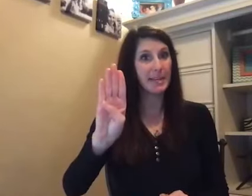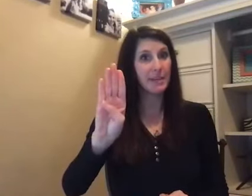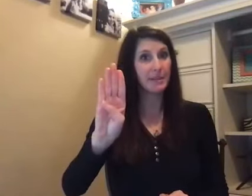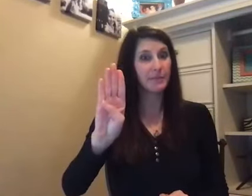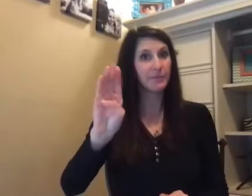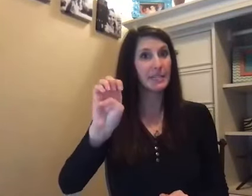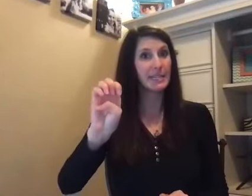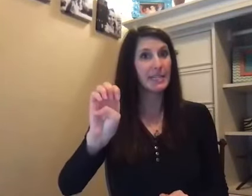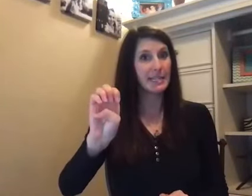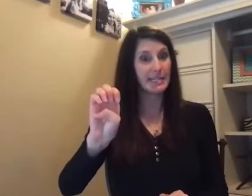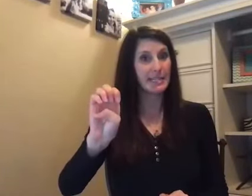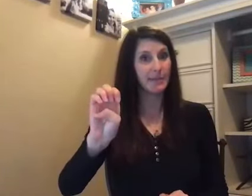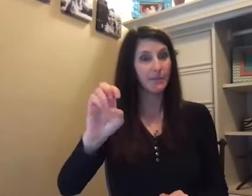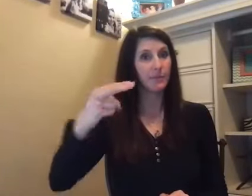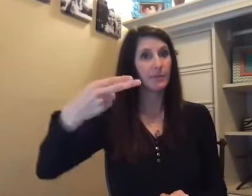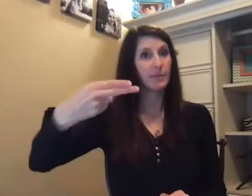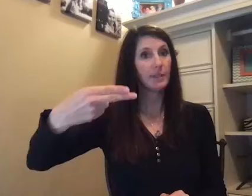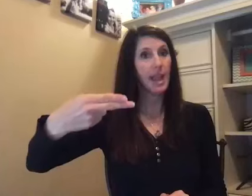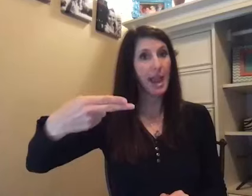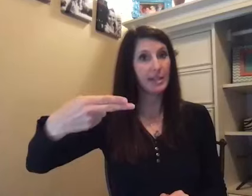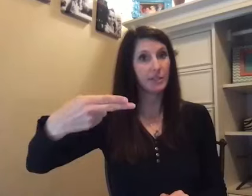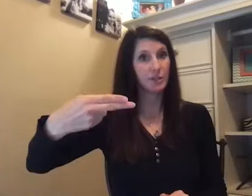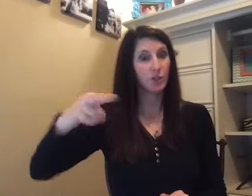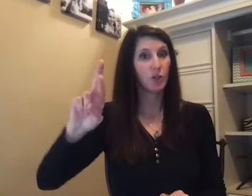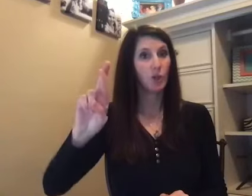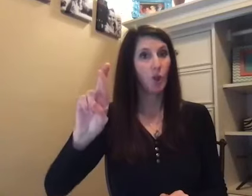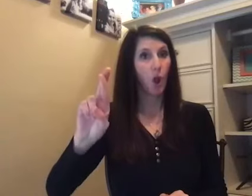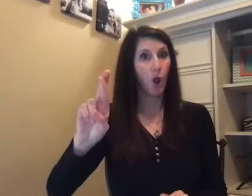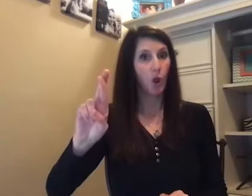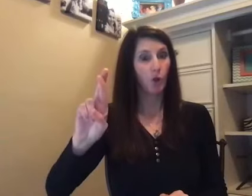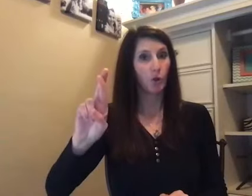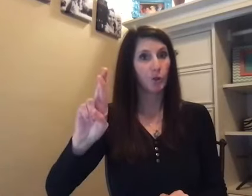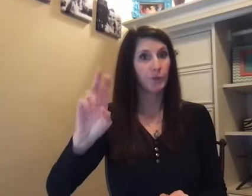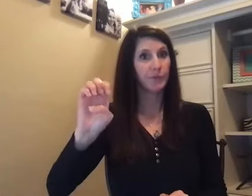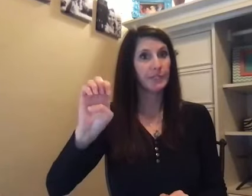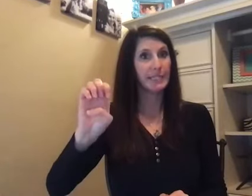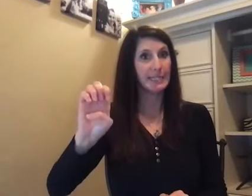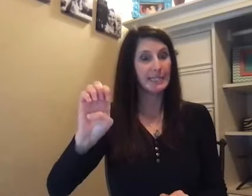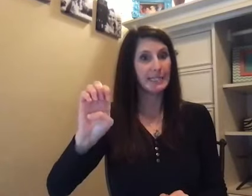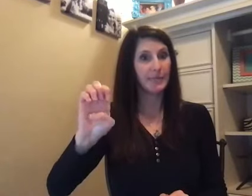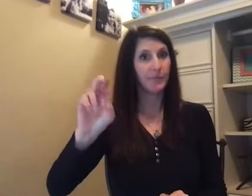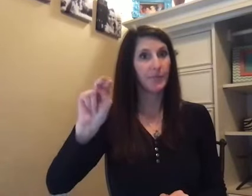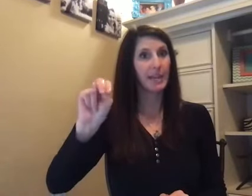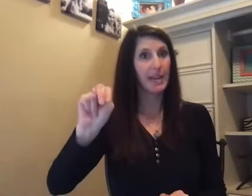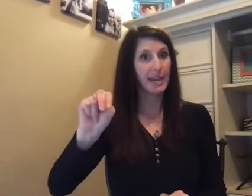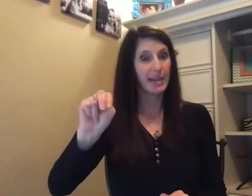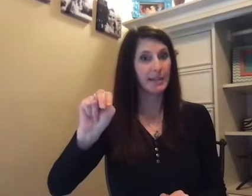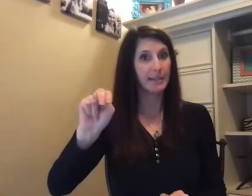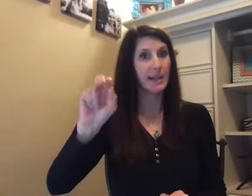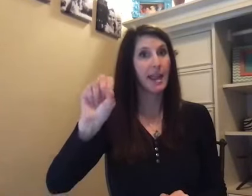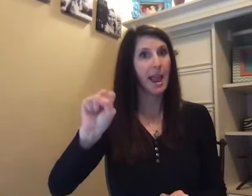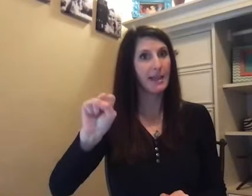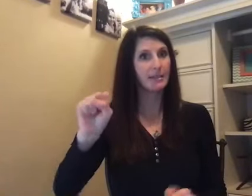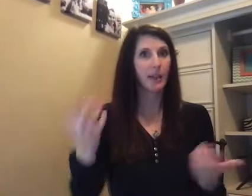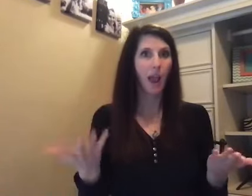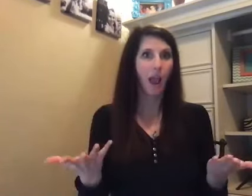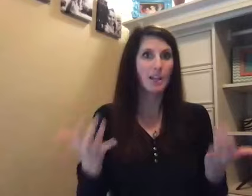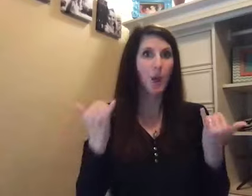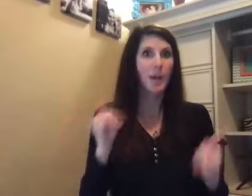B, E, S, R, E, N, S. So now